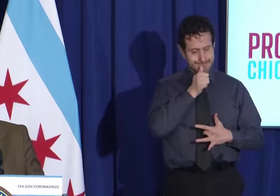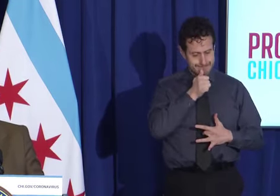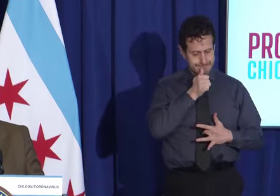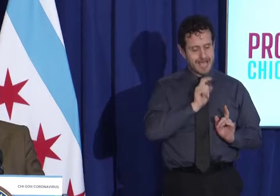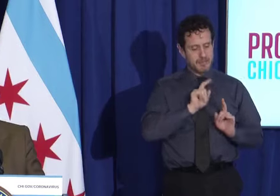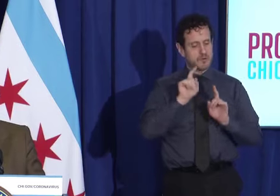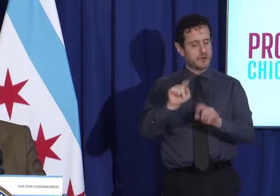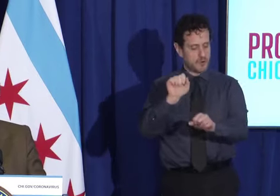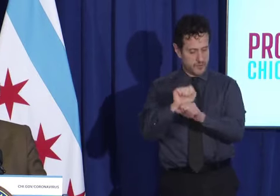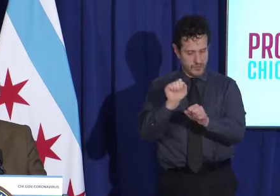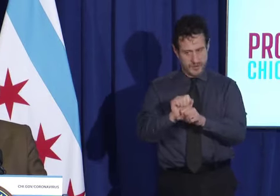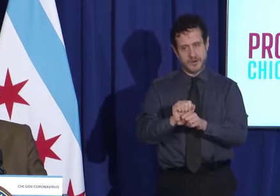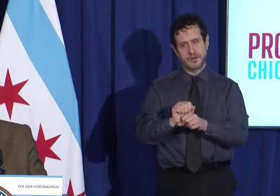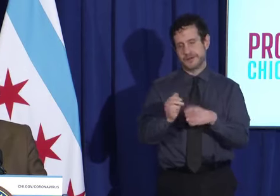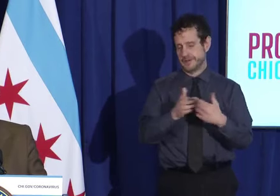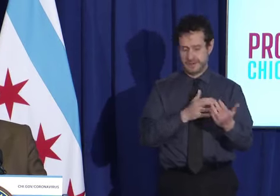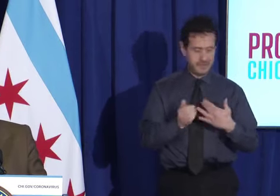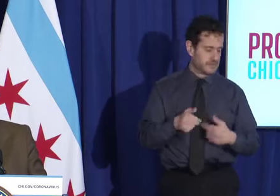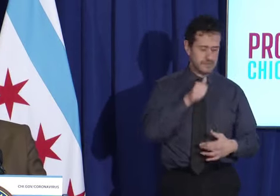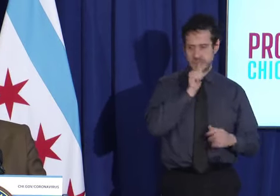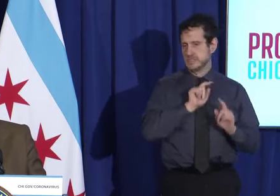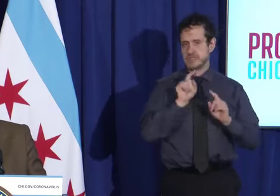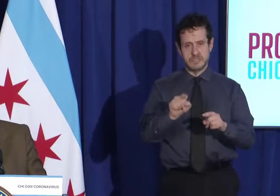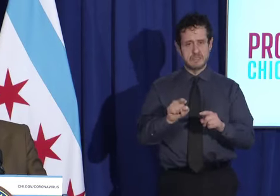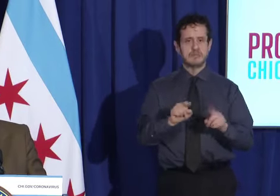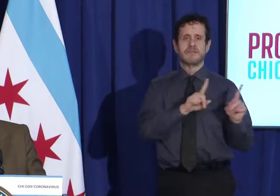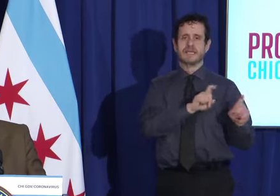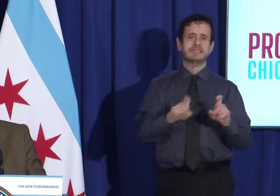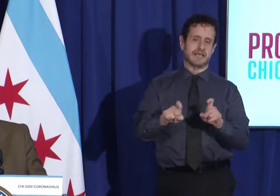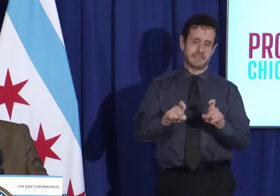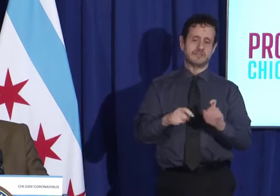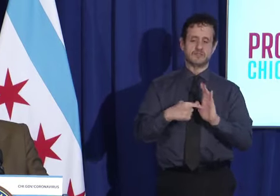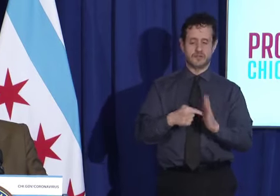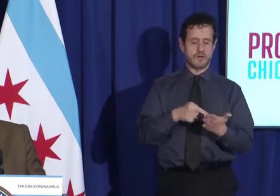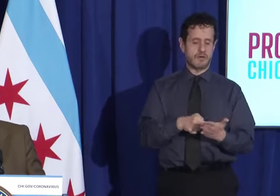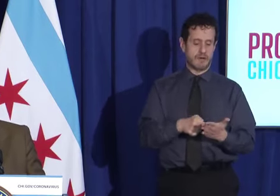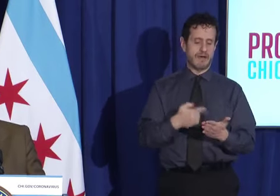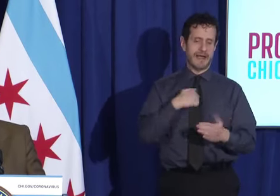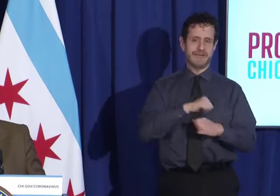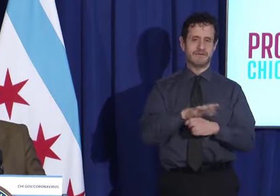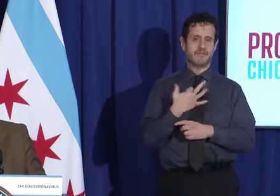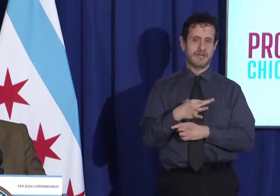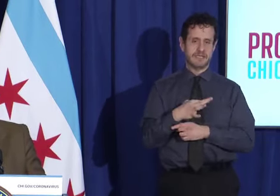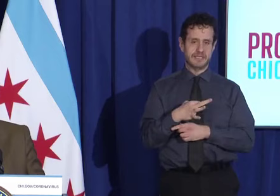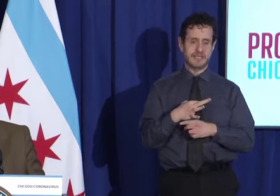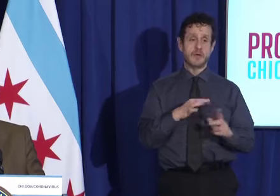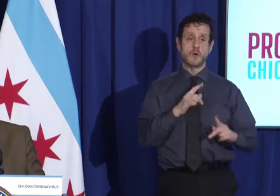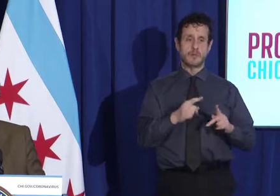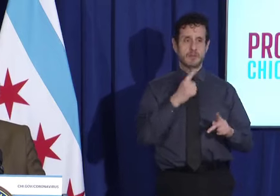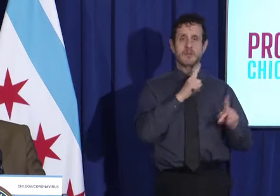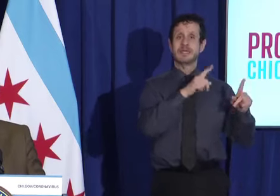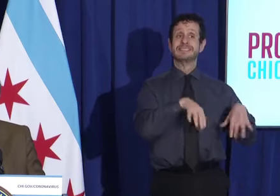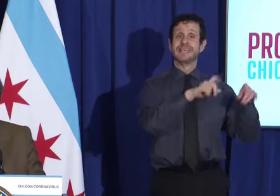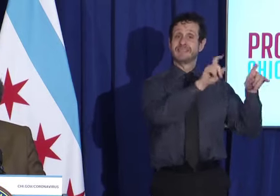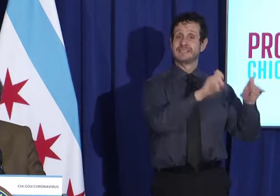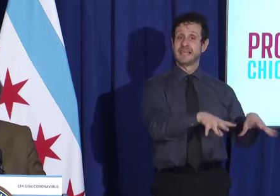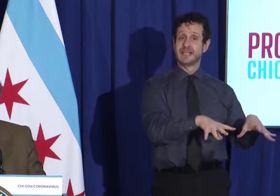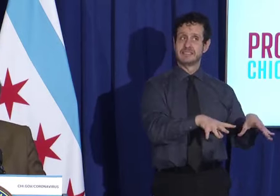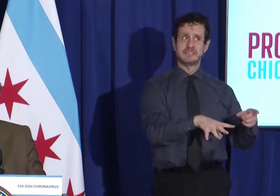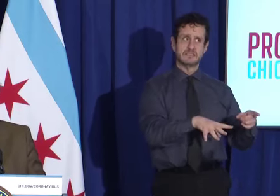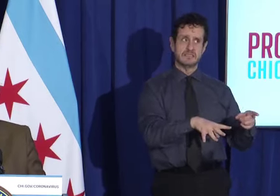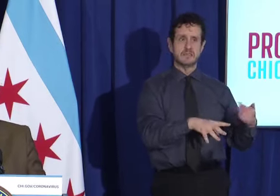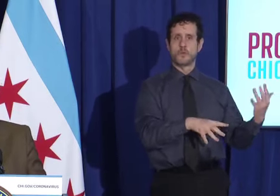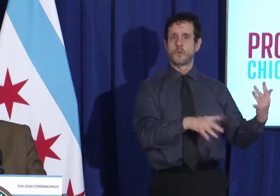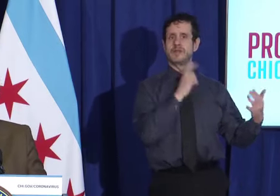positive. People who have a test pending, they go into work. They test positive. Don't do either of those things. If you are sick,